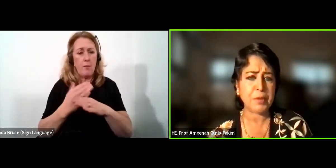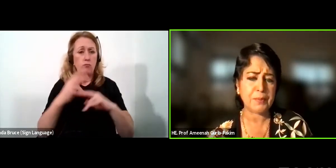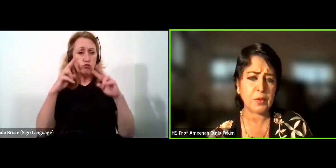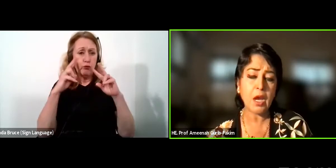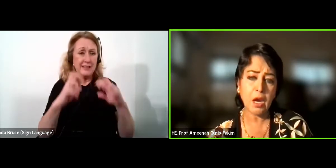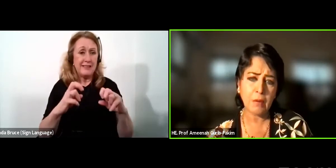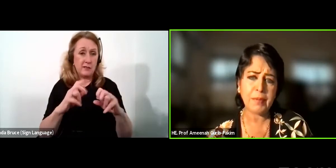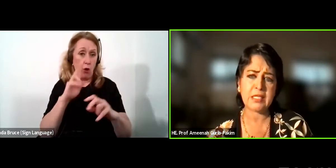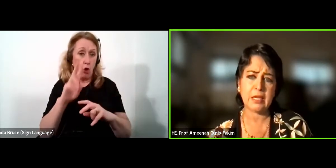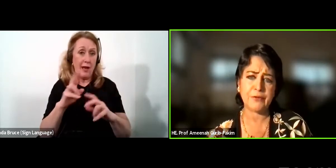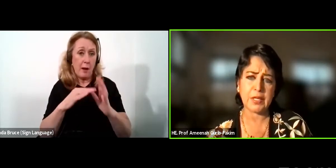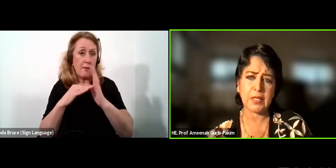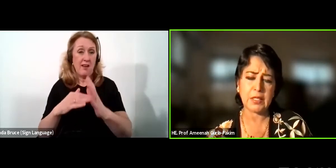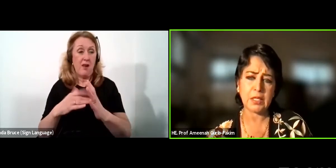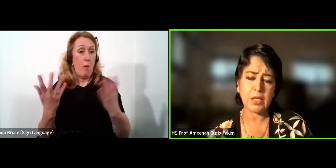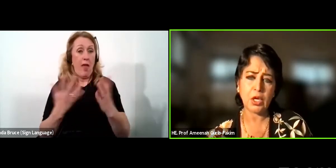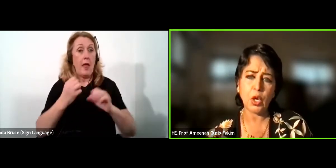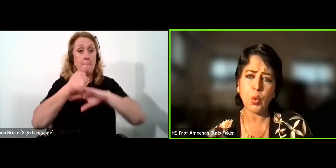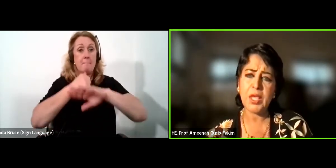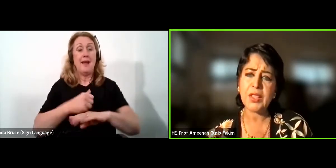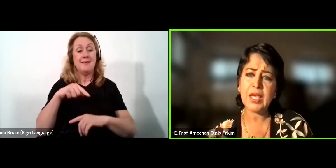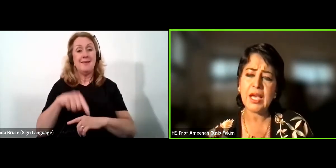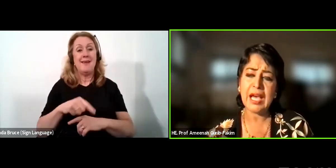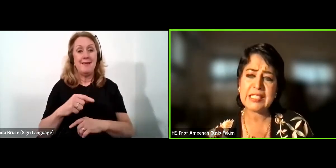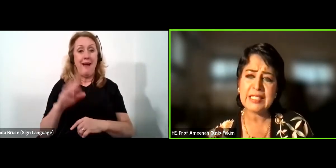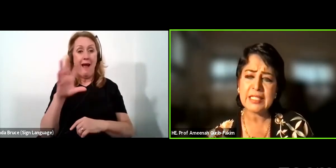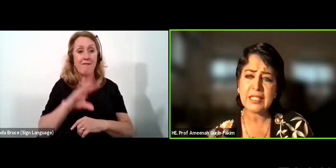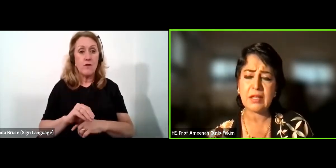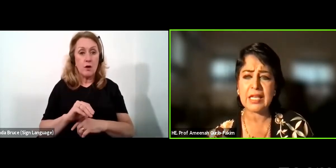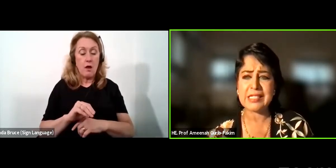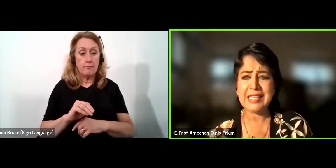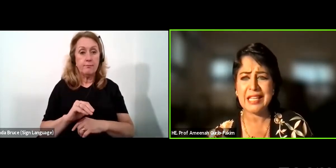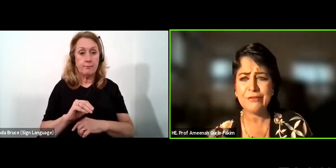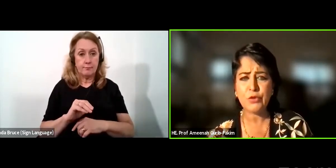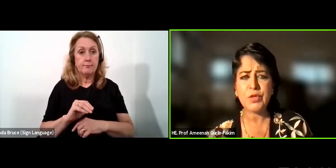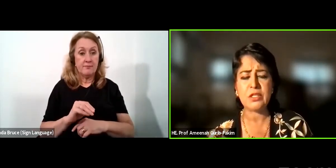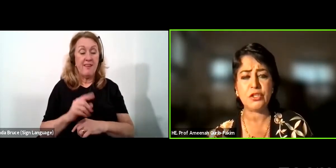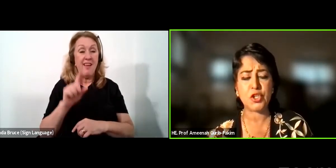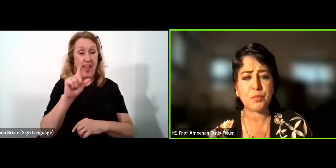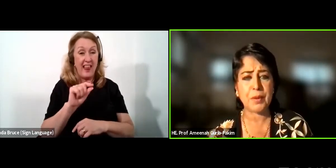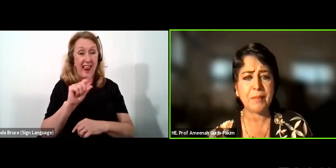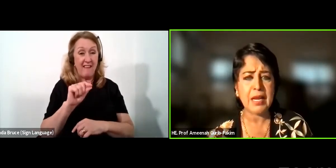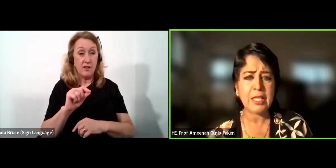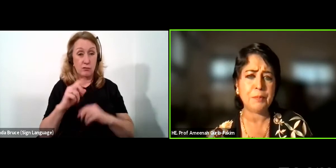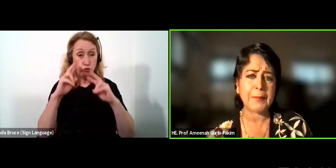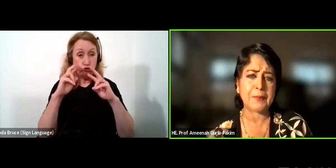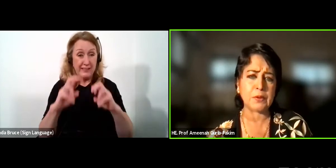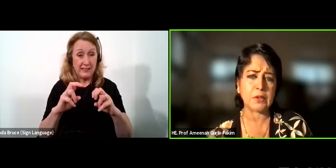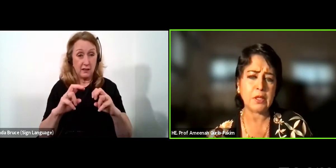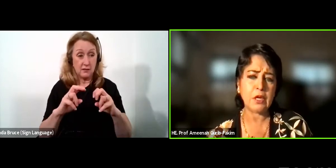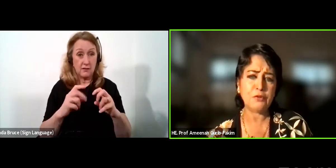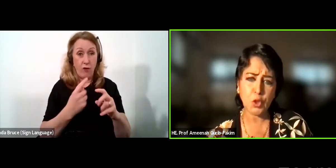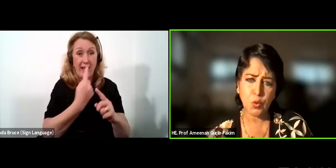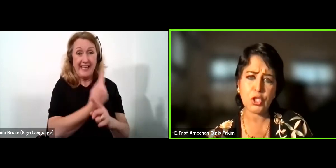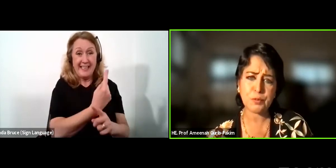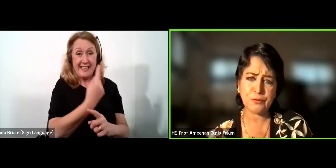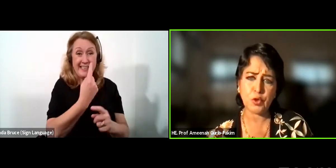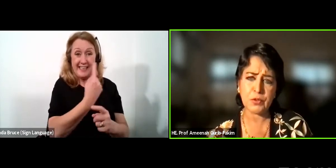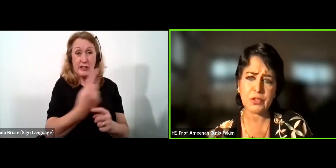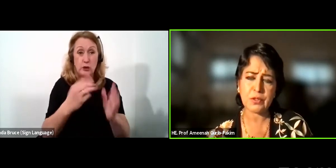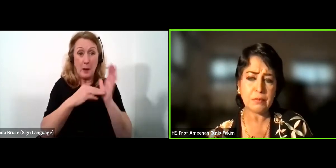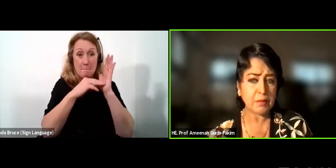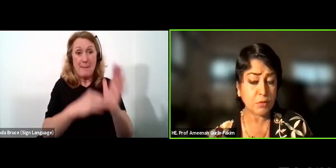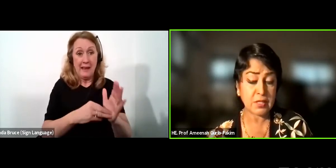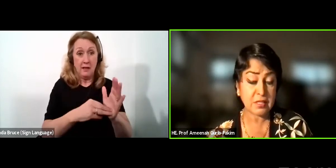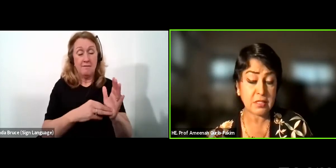million people are based in Africa, with as little as 11 researchers per million people for the worst